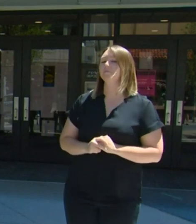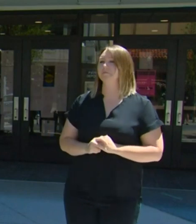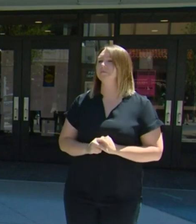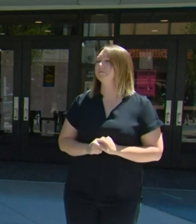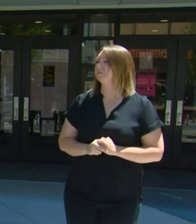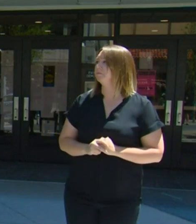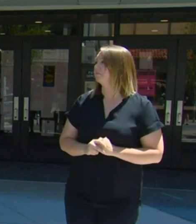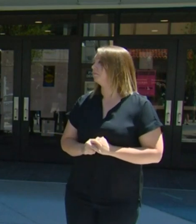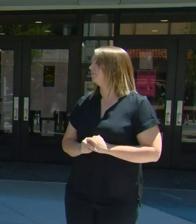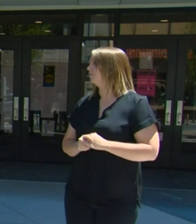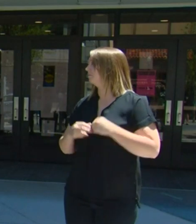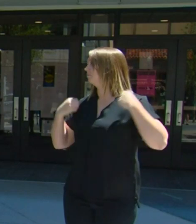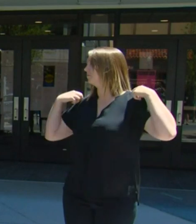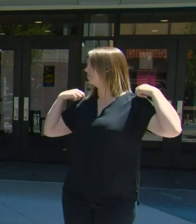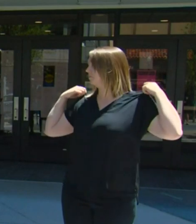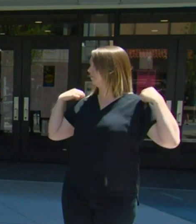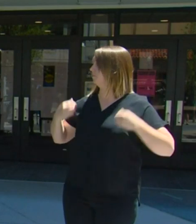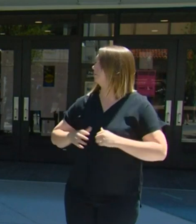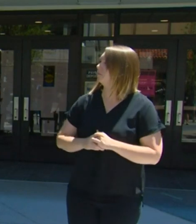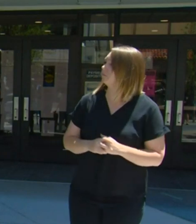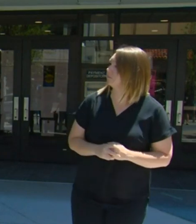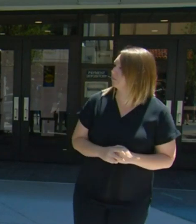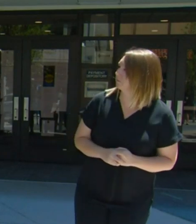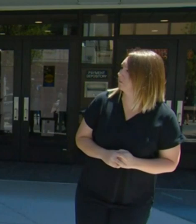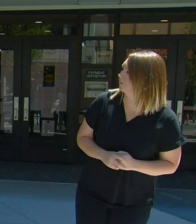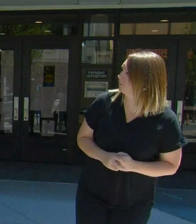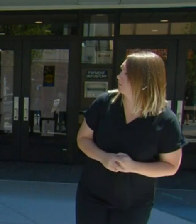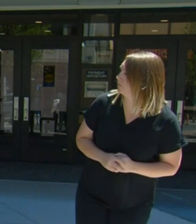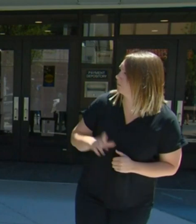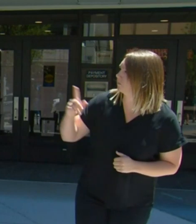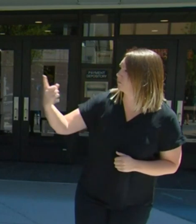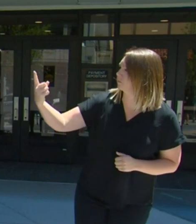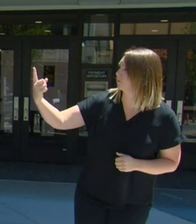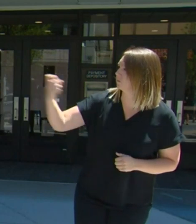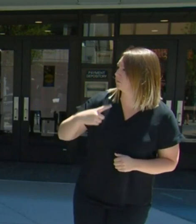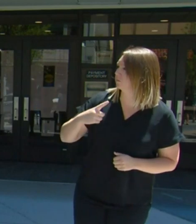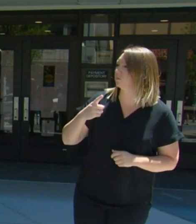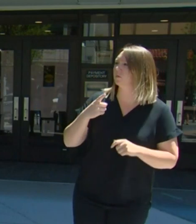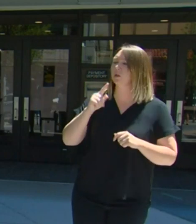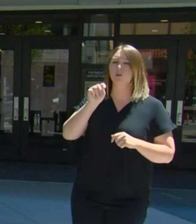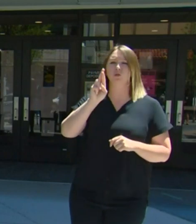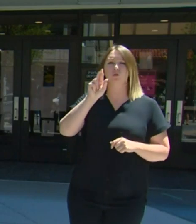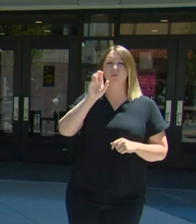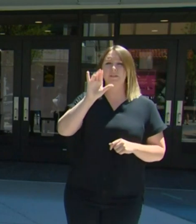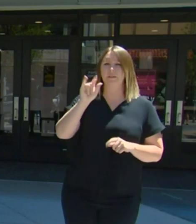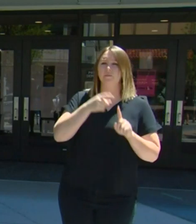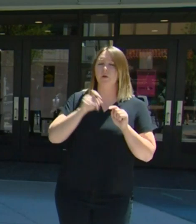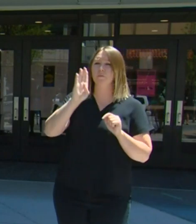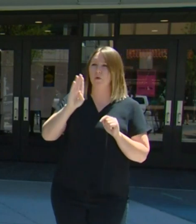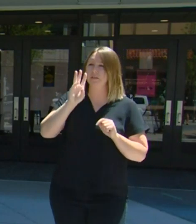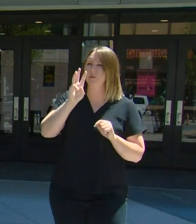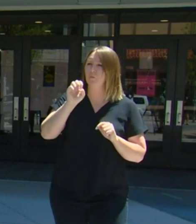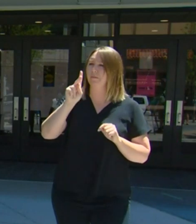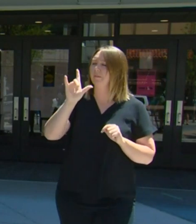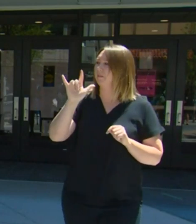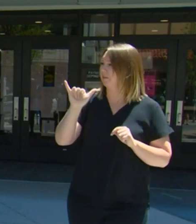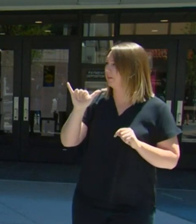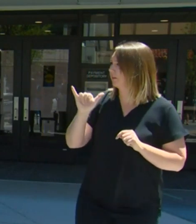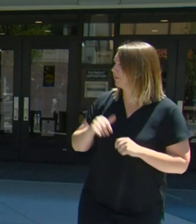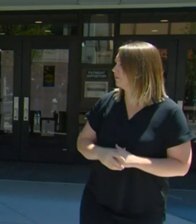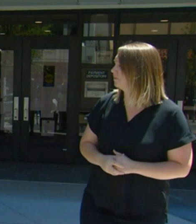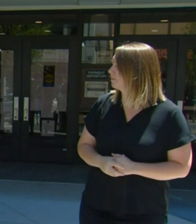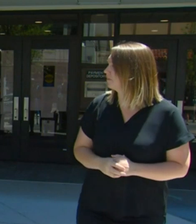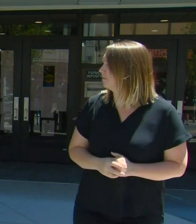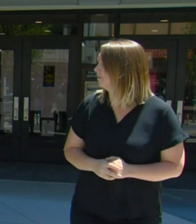Tracey, we have a question for you. Yes, Tracey. I wonder if one of the firing was from a citizen down in the protest